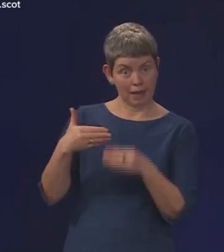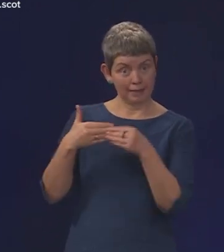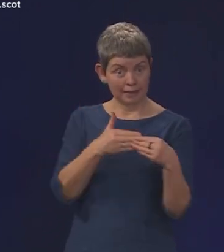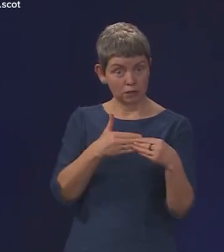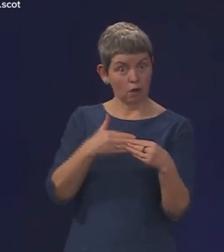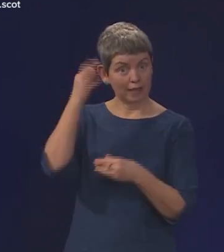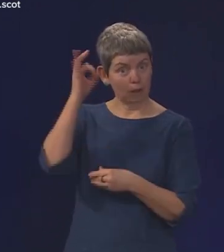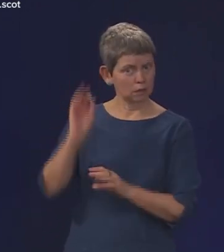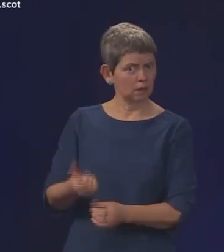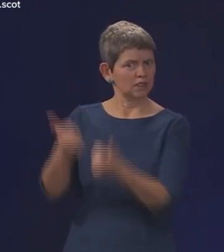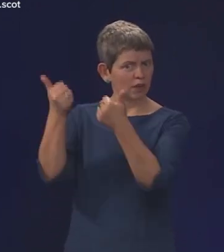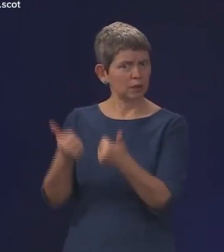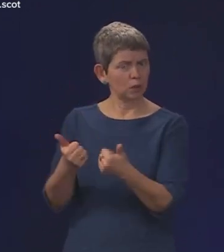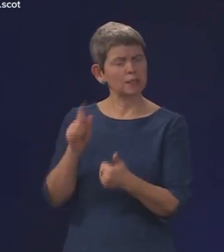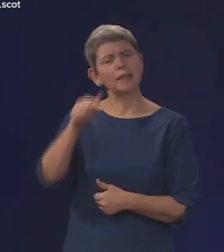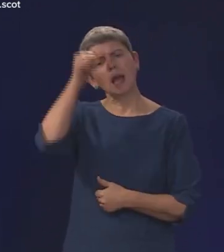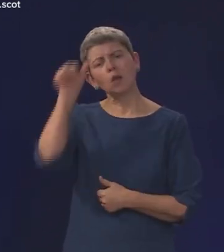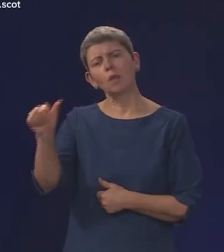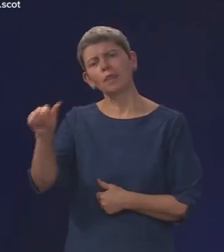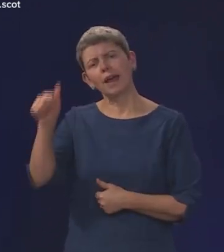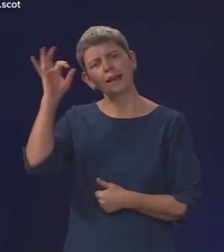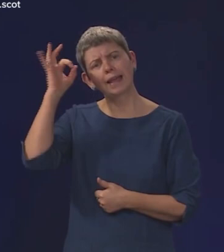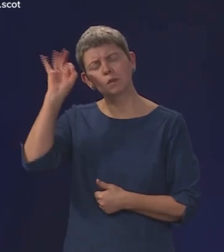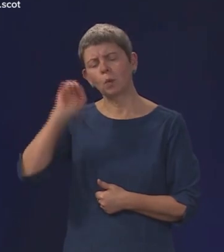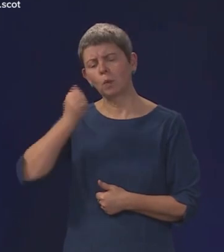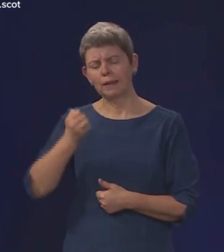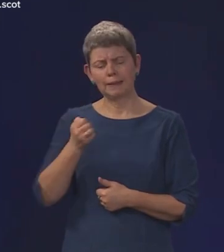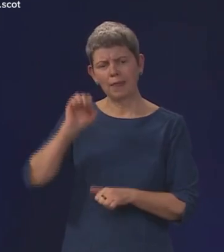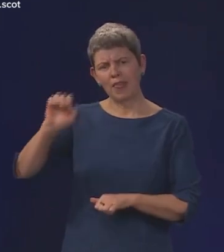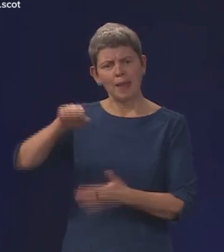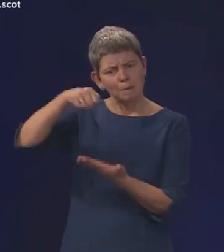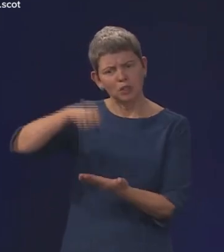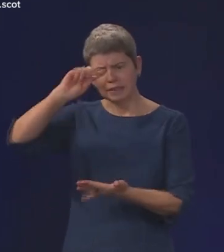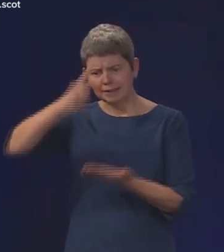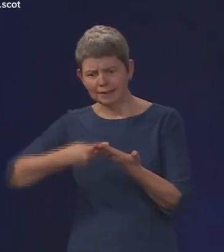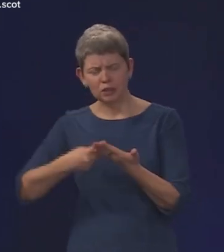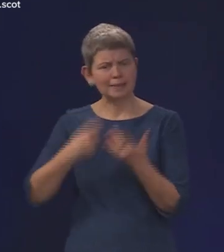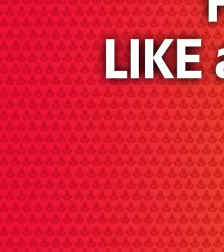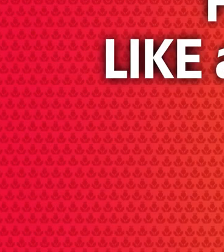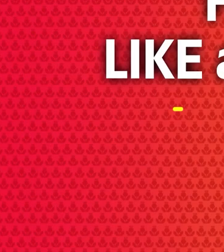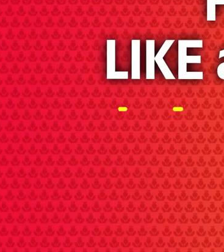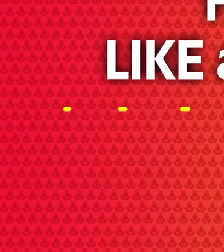and I know that council will take its budget decisions carefully and in the interests of the people they represent.